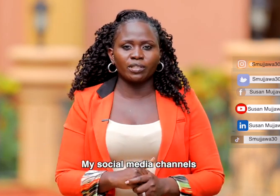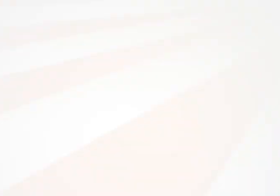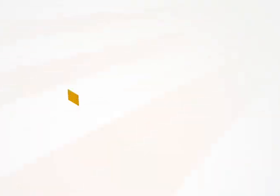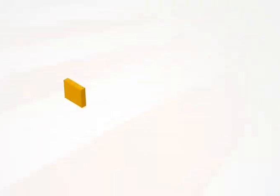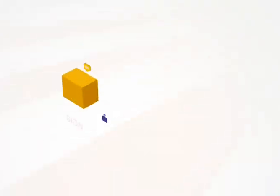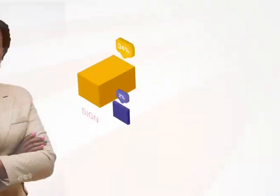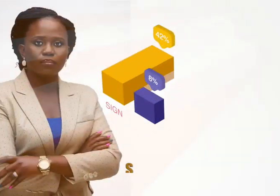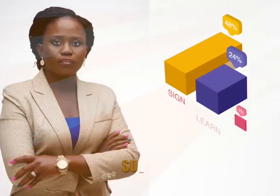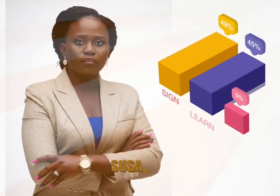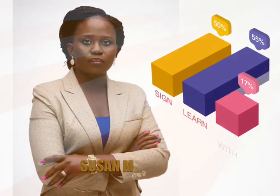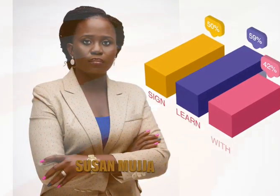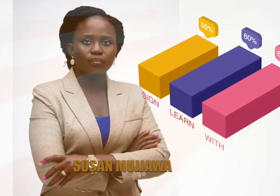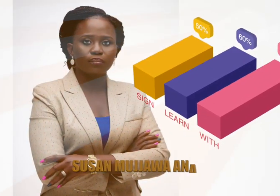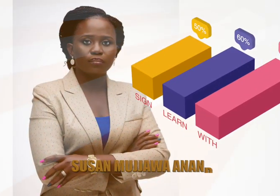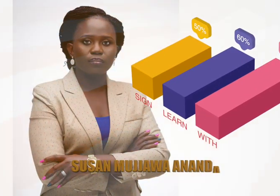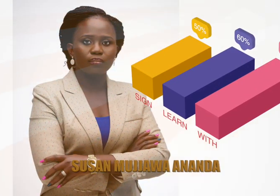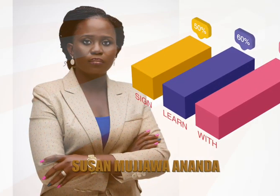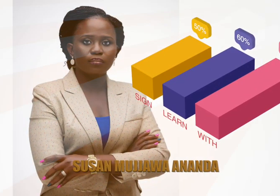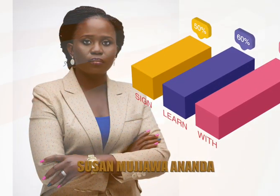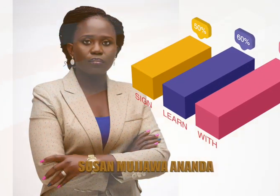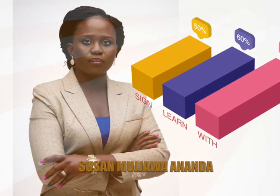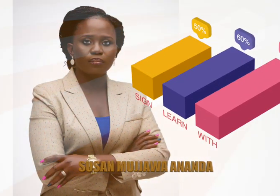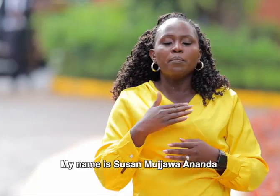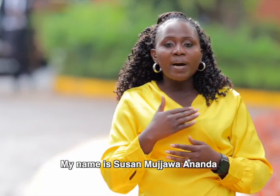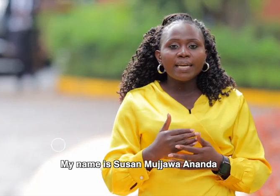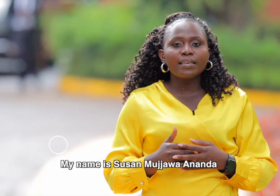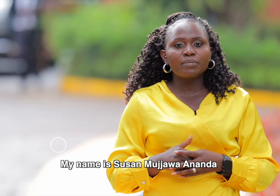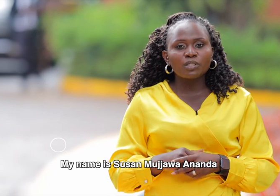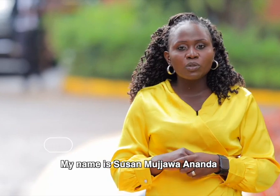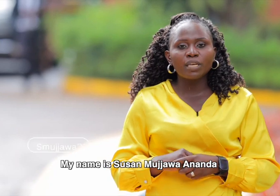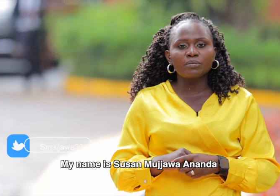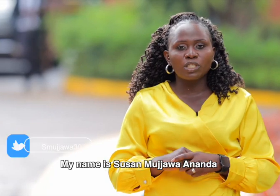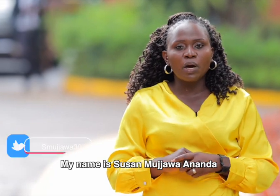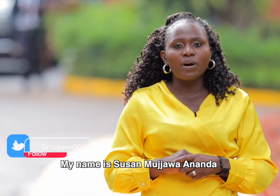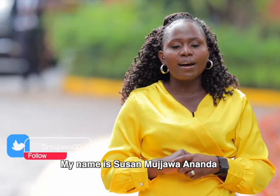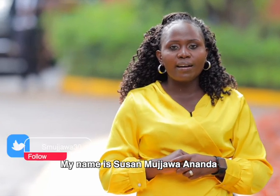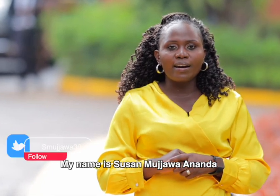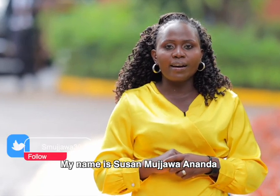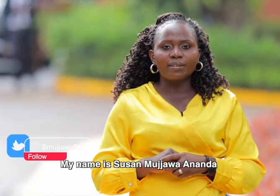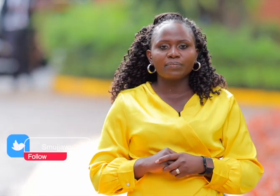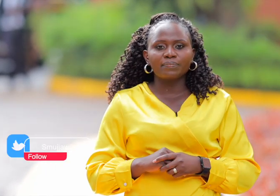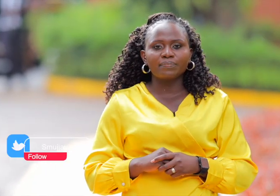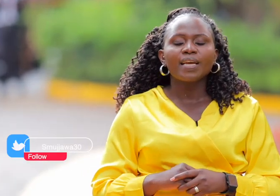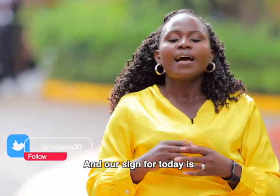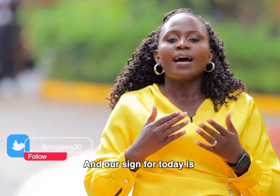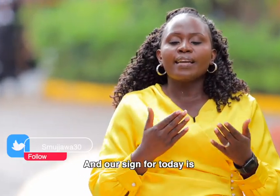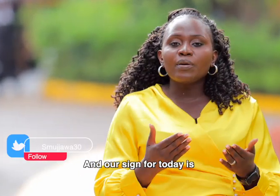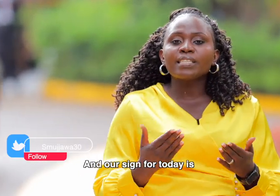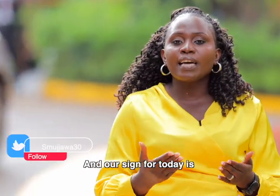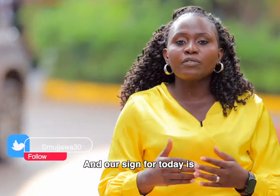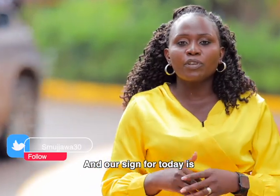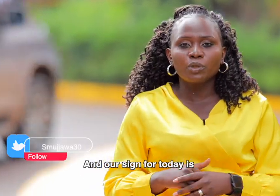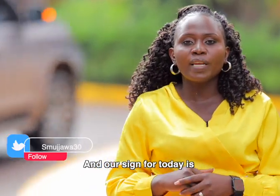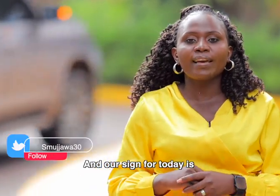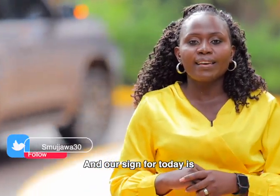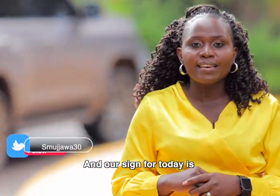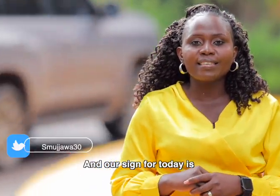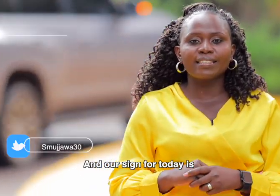my name is Susan Mujawa Ananda and our sign for today is